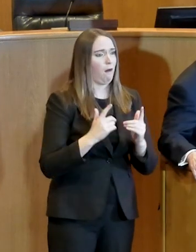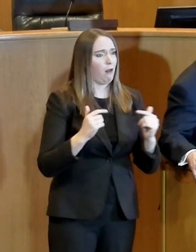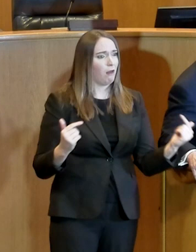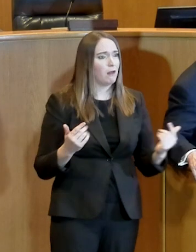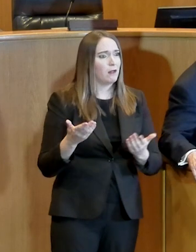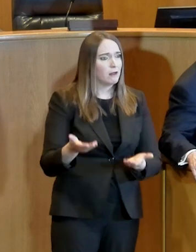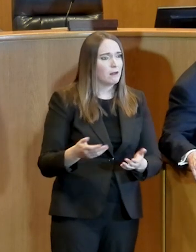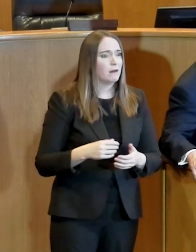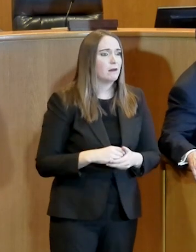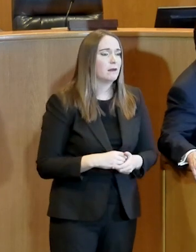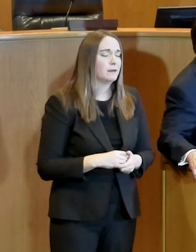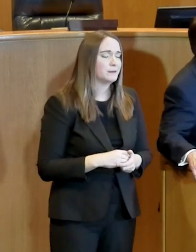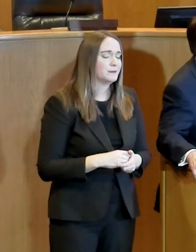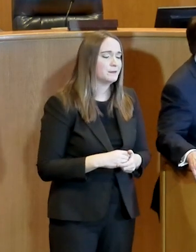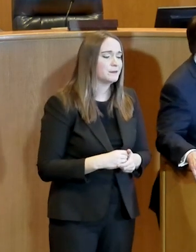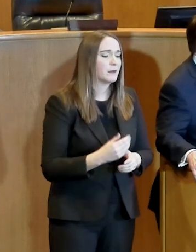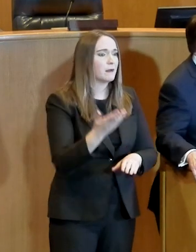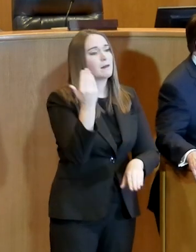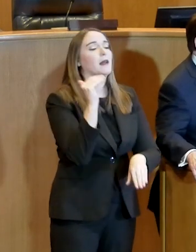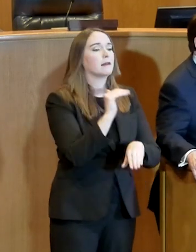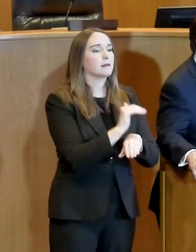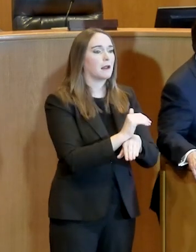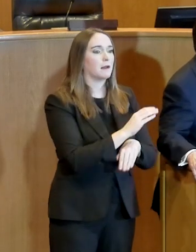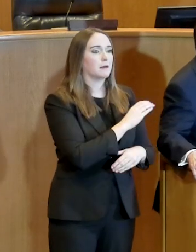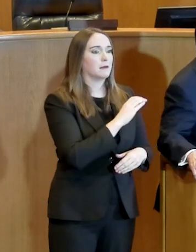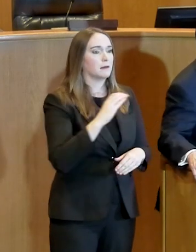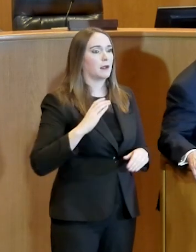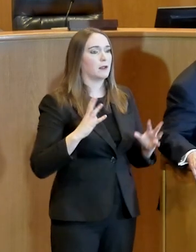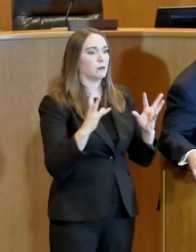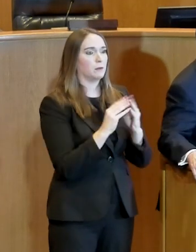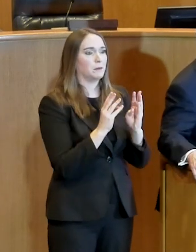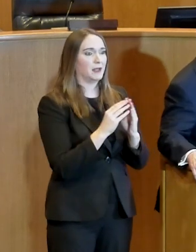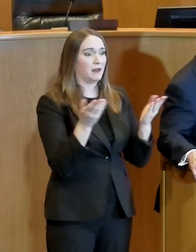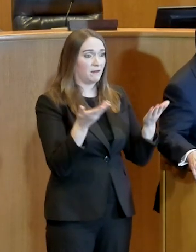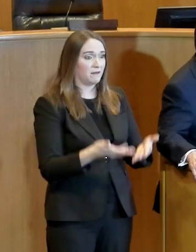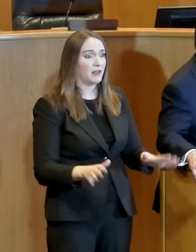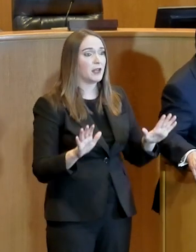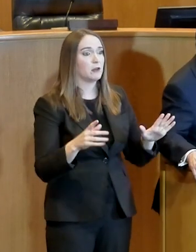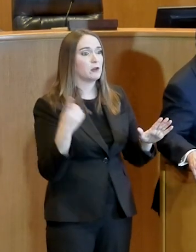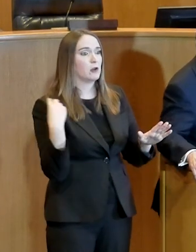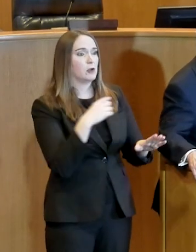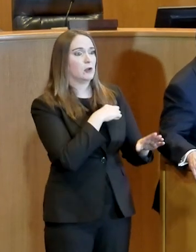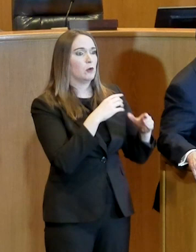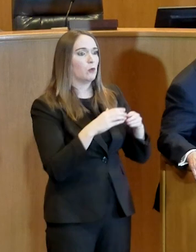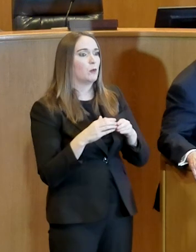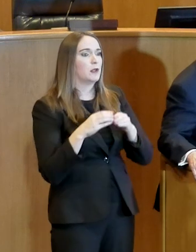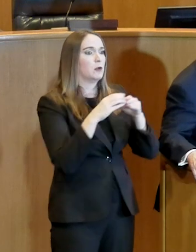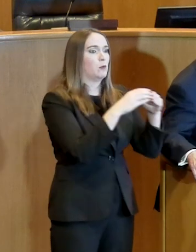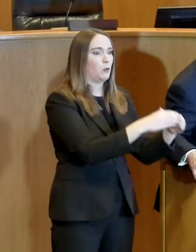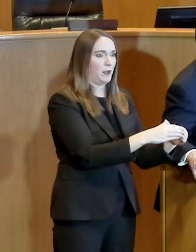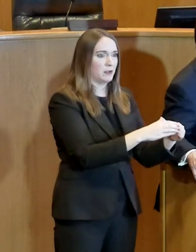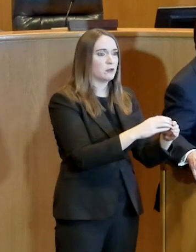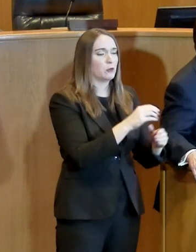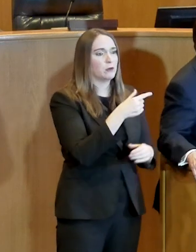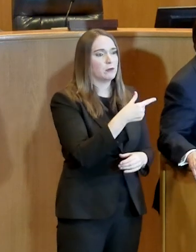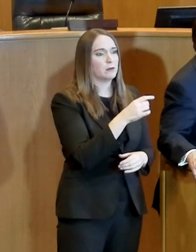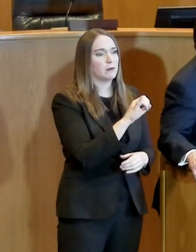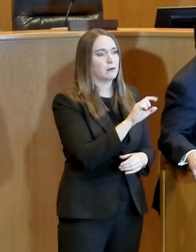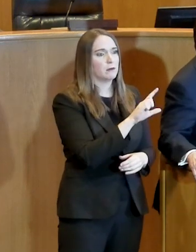thereafter, we got done with our council meeting, we went over and visited Jay Gilligan's, Trey Yulverton City Manager, and I did.